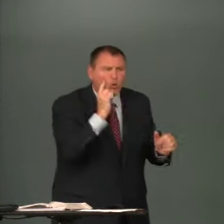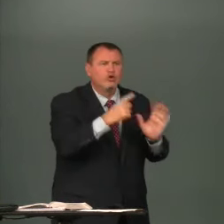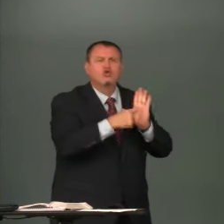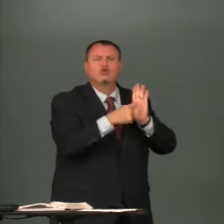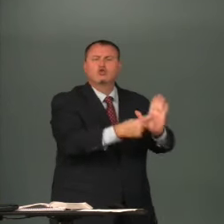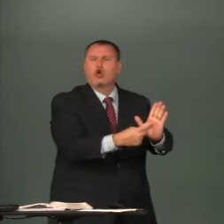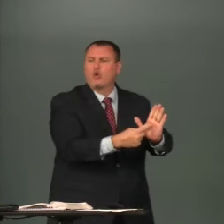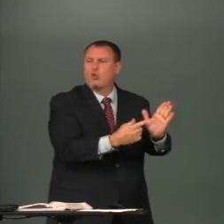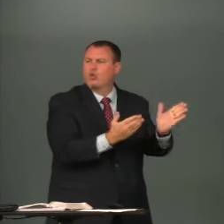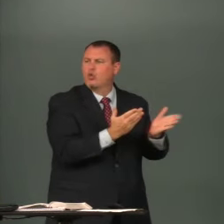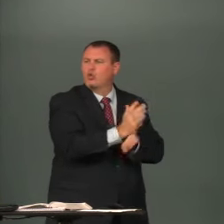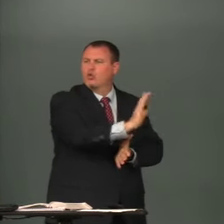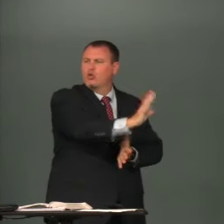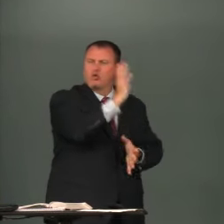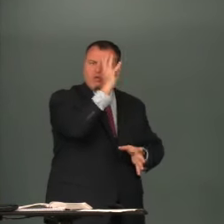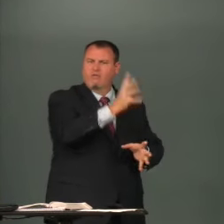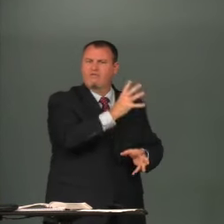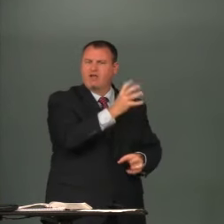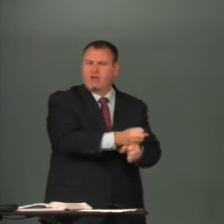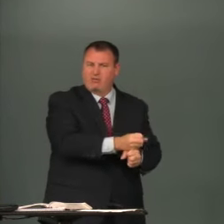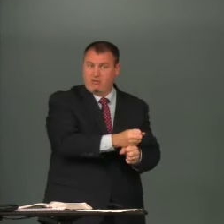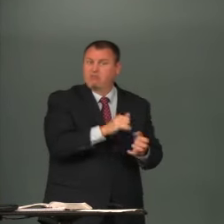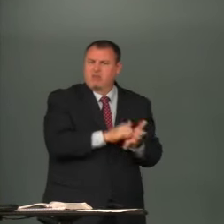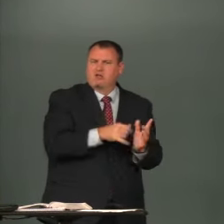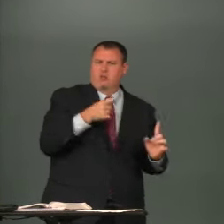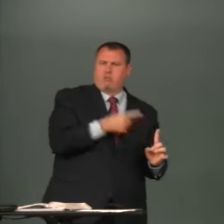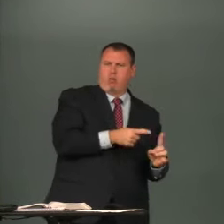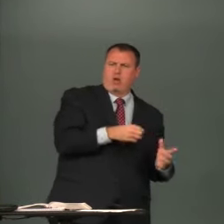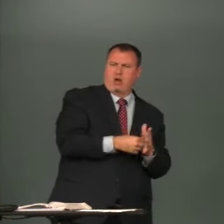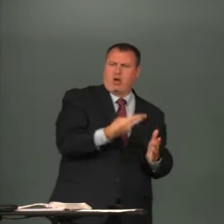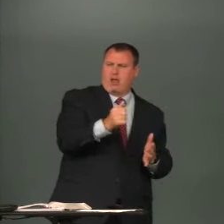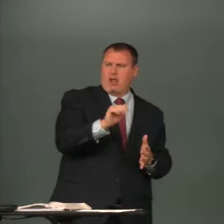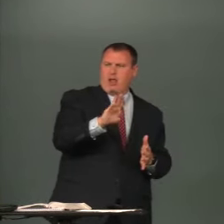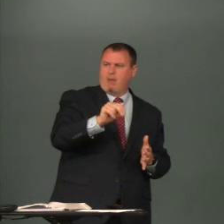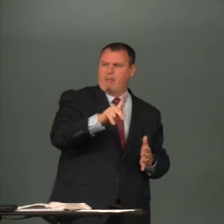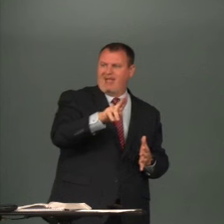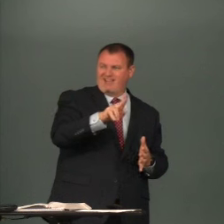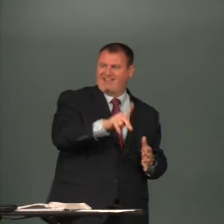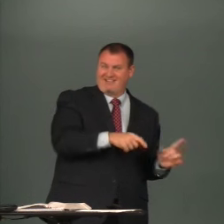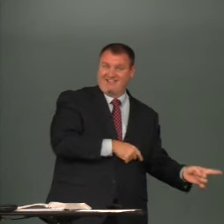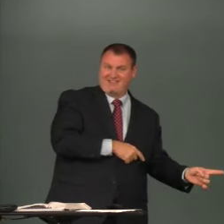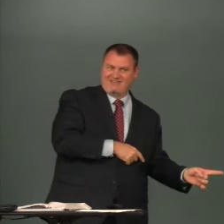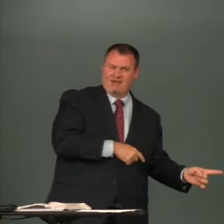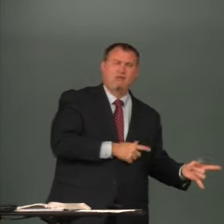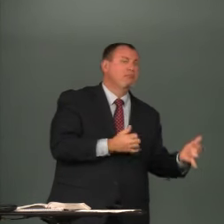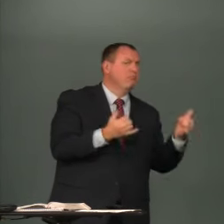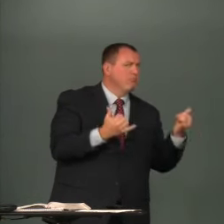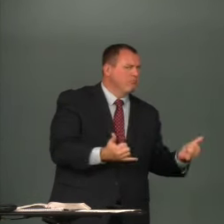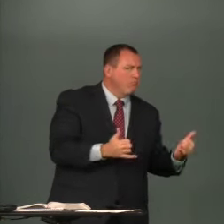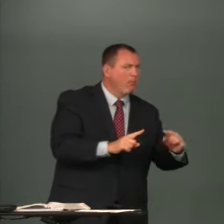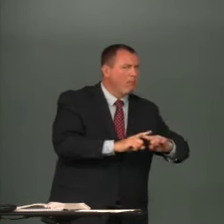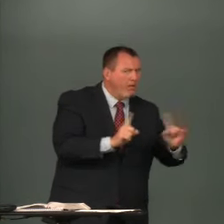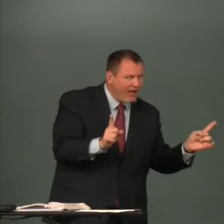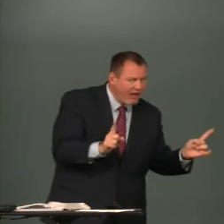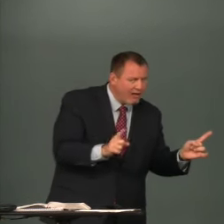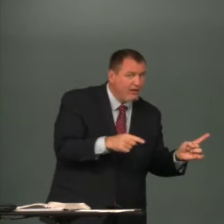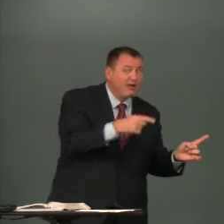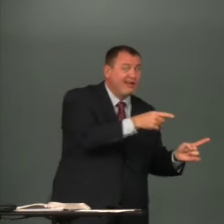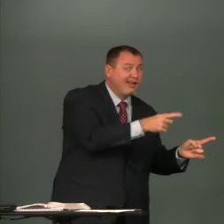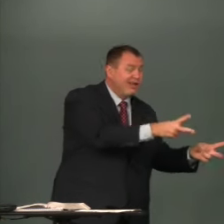and I will show you through your faith that's the point of Habakkuk but